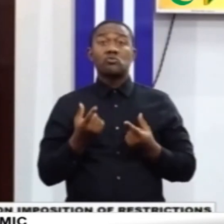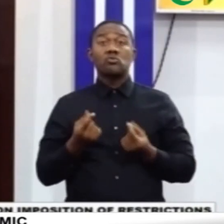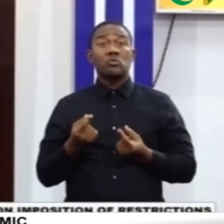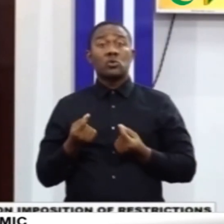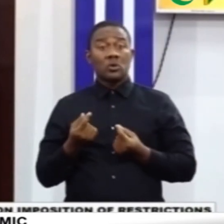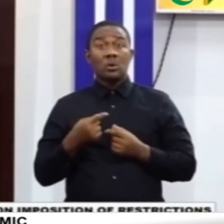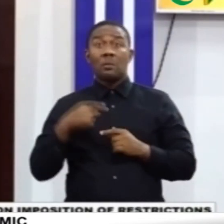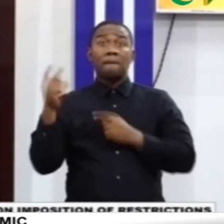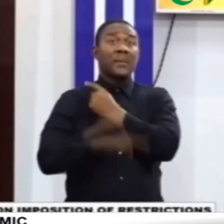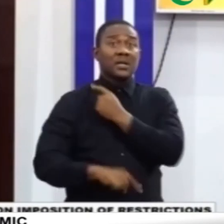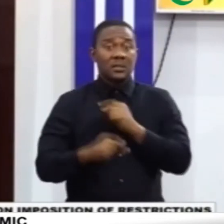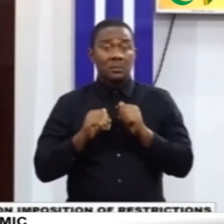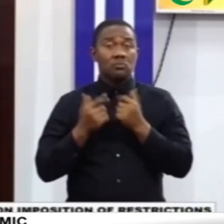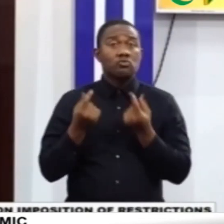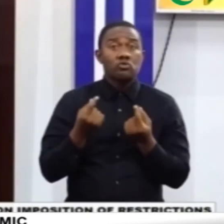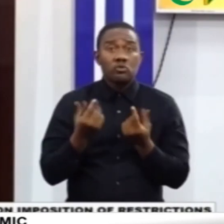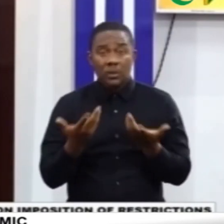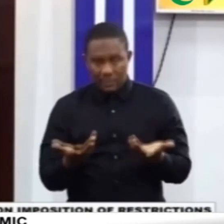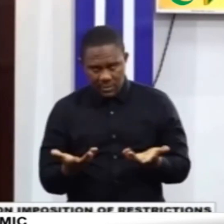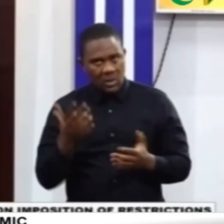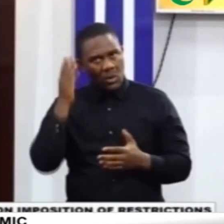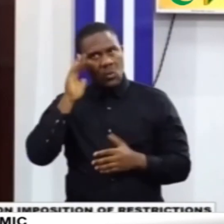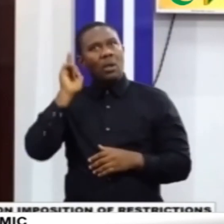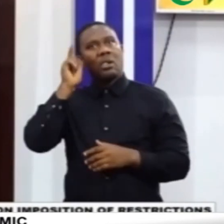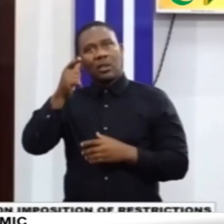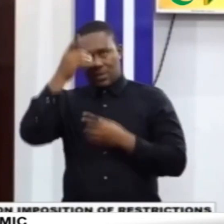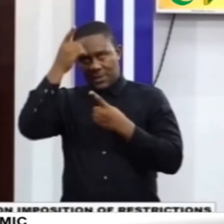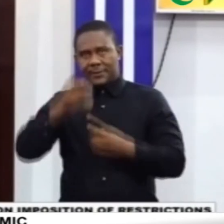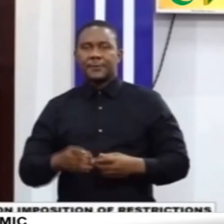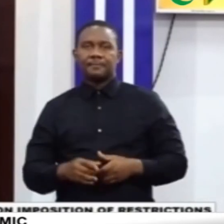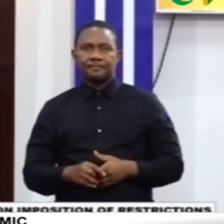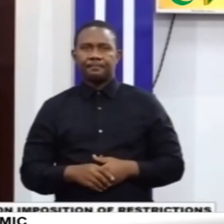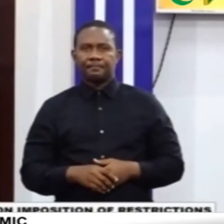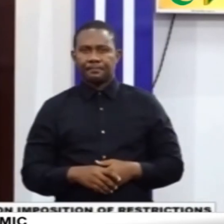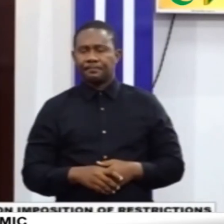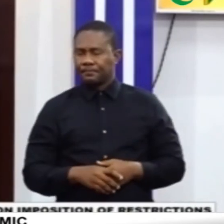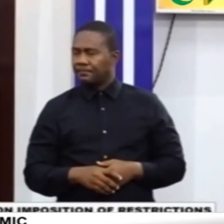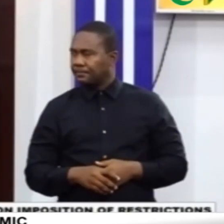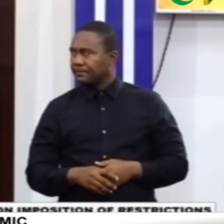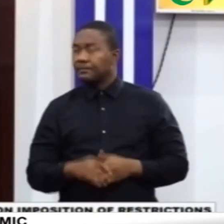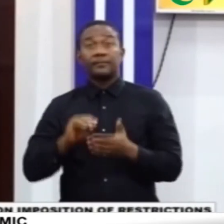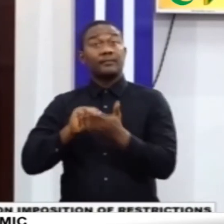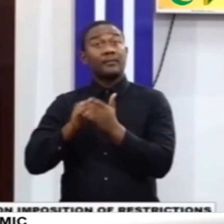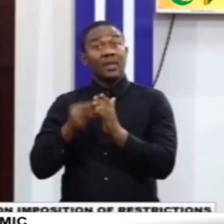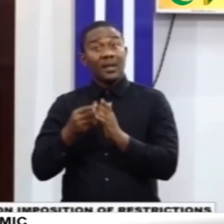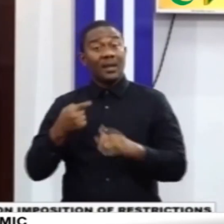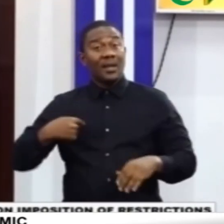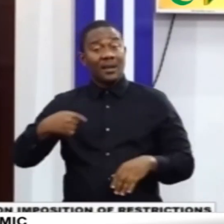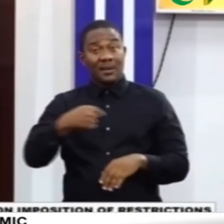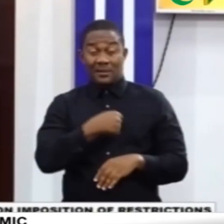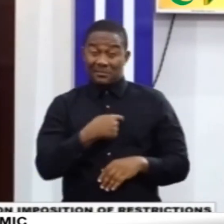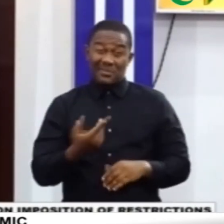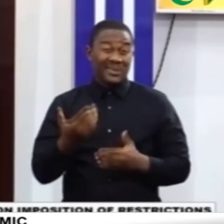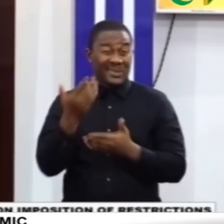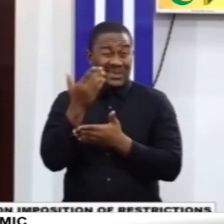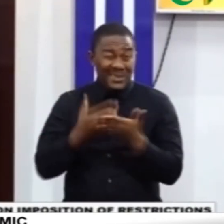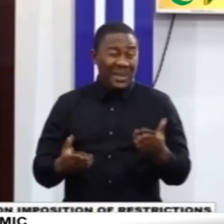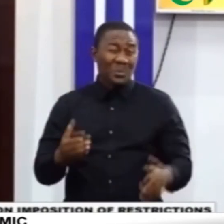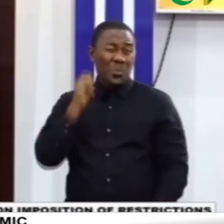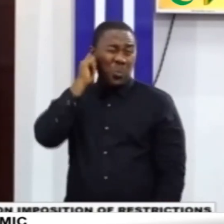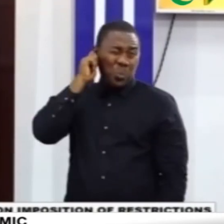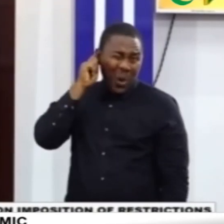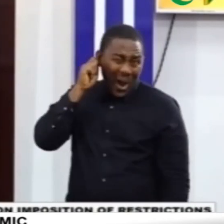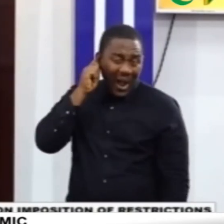sanctions to impose. All that means is that we are still having unpatriotic and unscrupulous